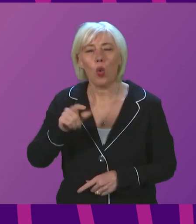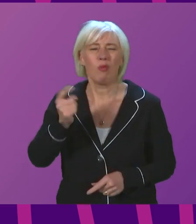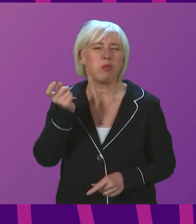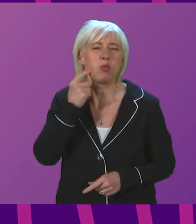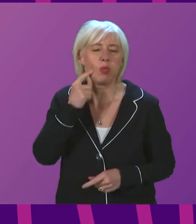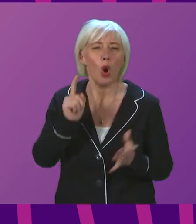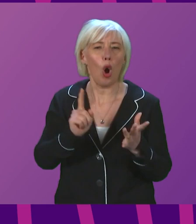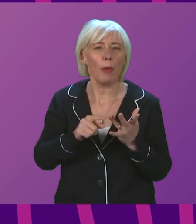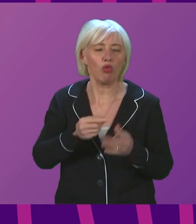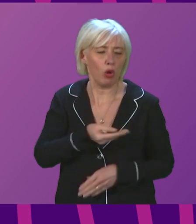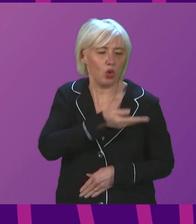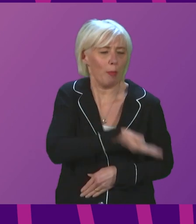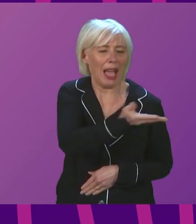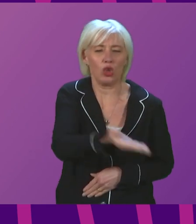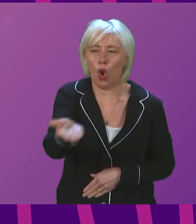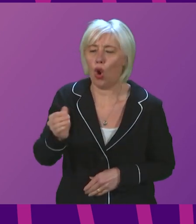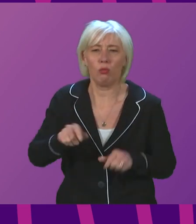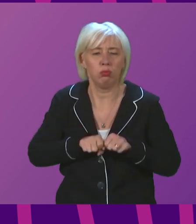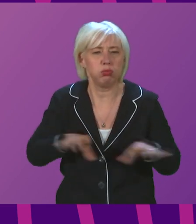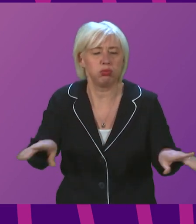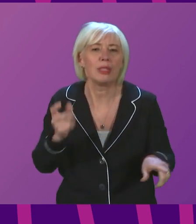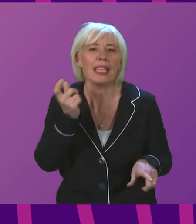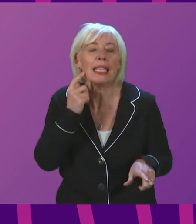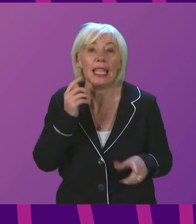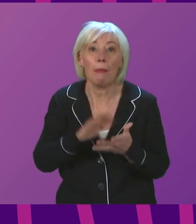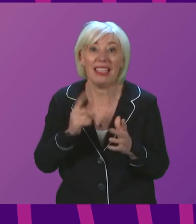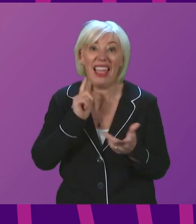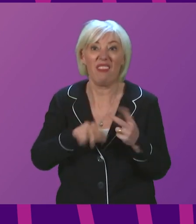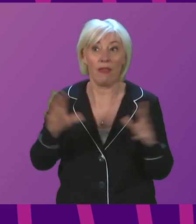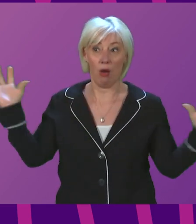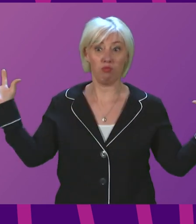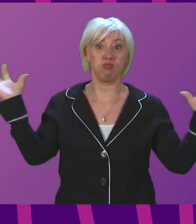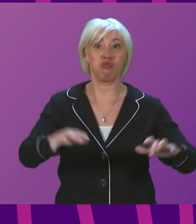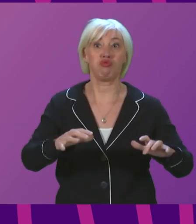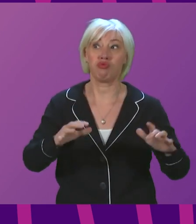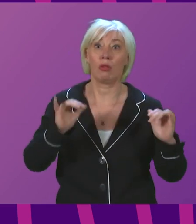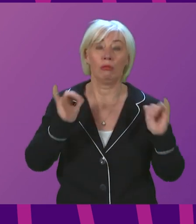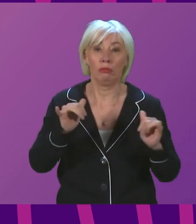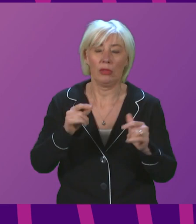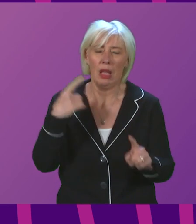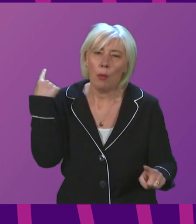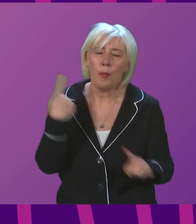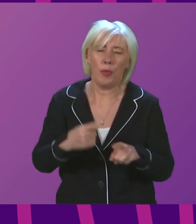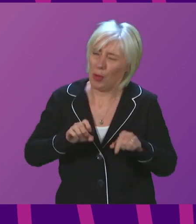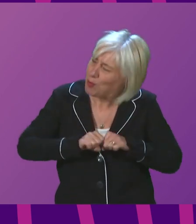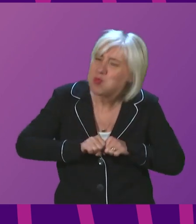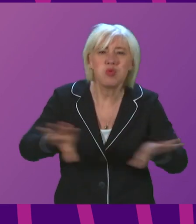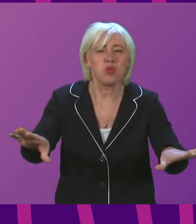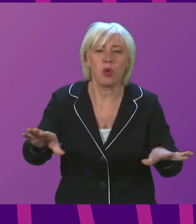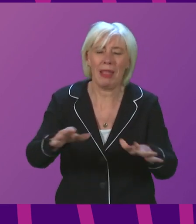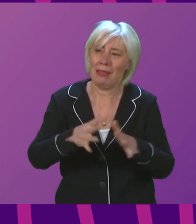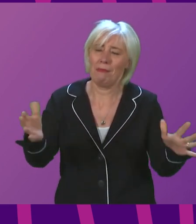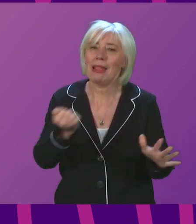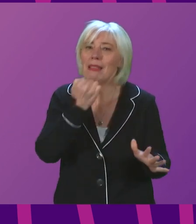of Omicron means large gatherings have the potential to become very rapid super-spreader events, putting large